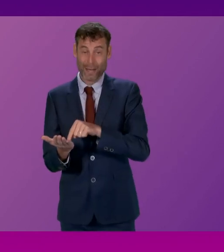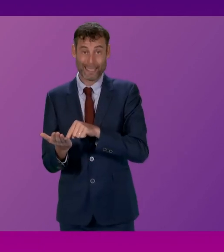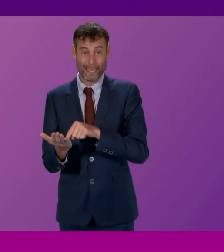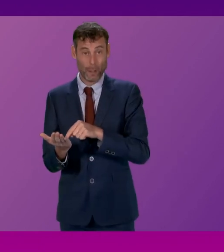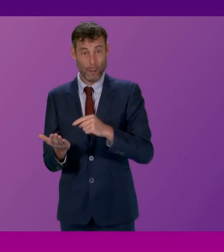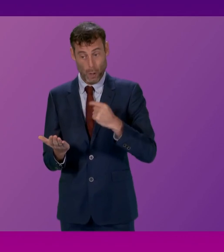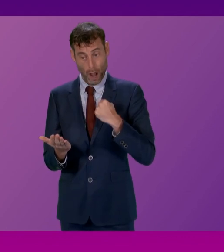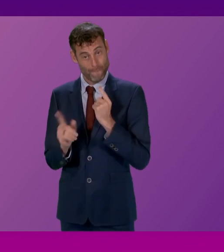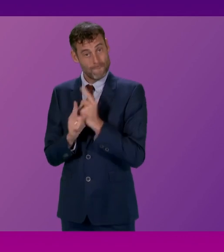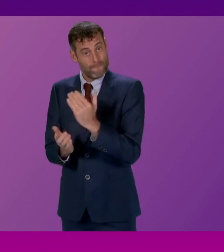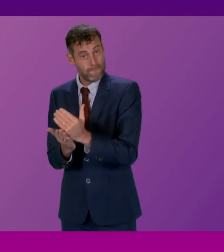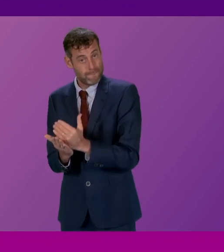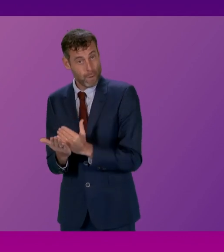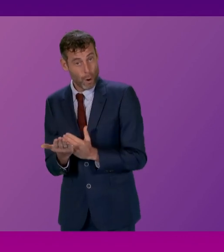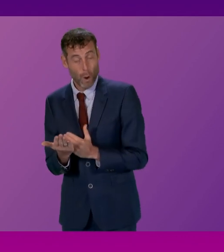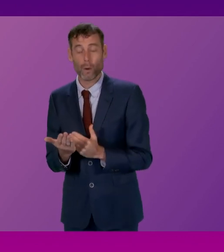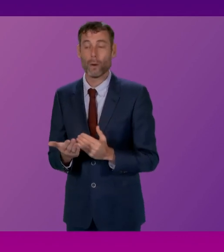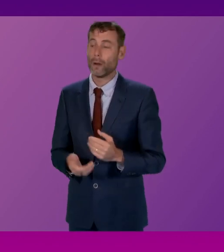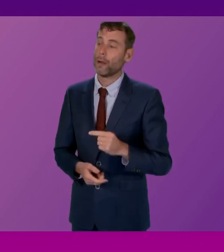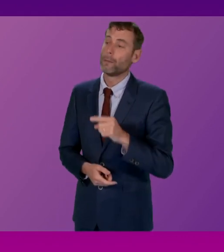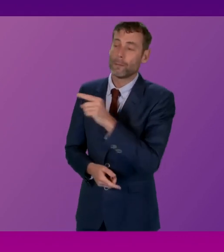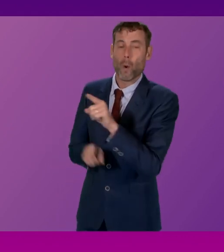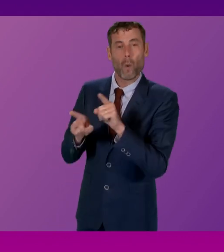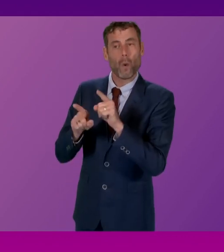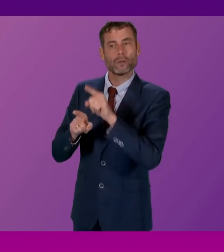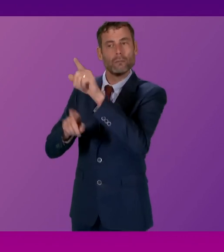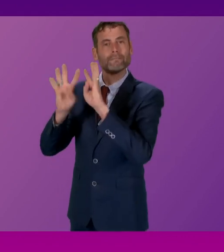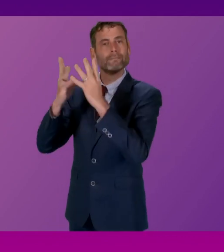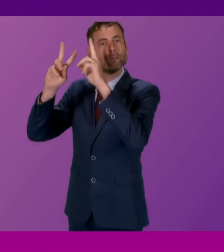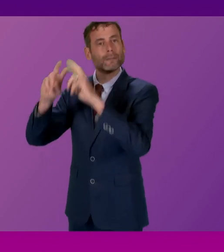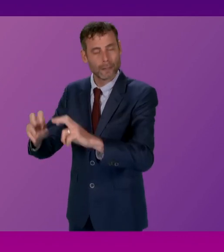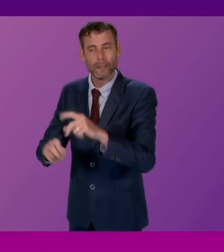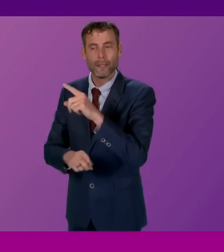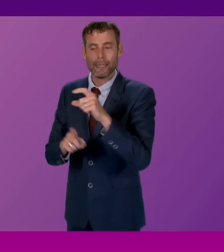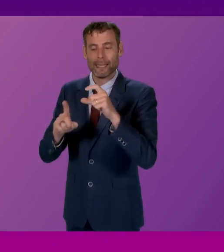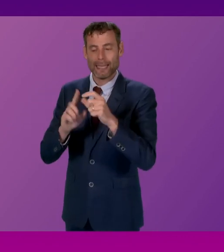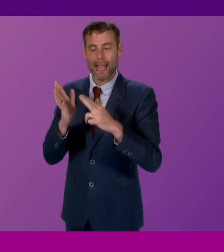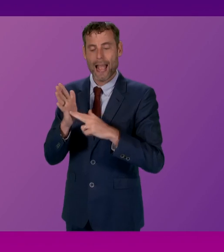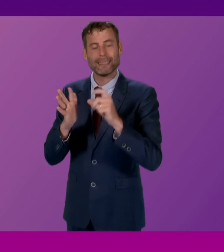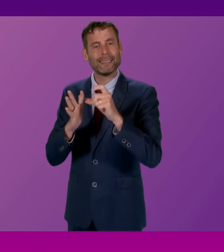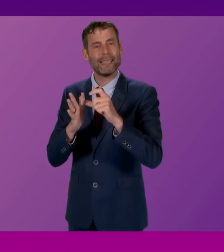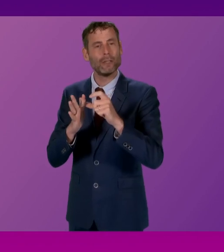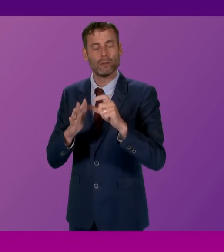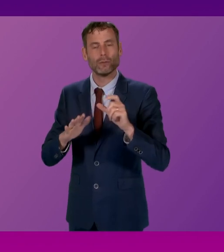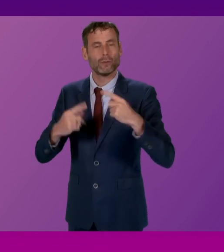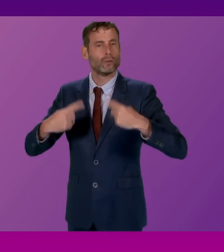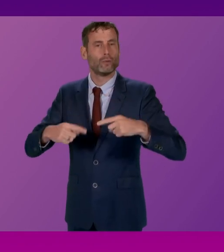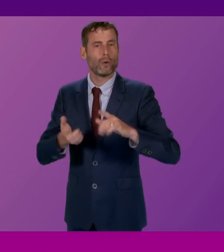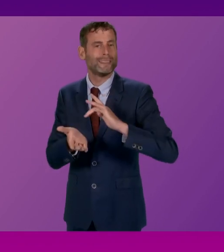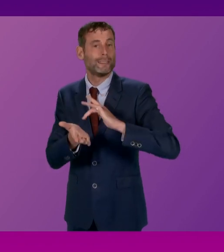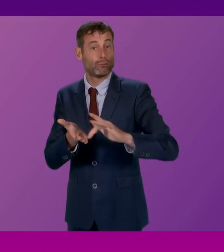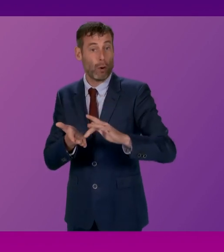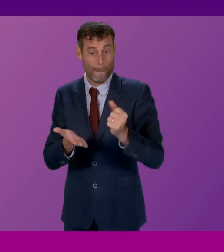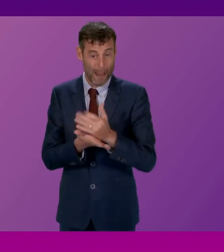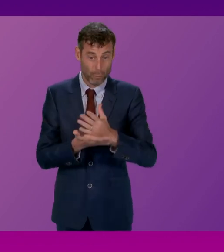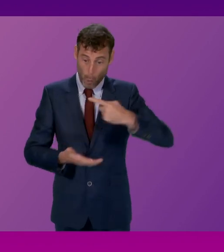on the back of this morning's comments from council is to make sure that the DNDN notice, do not destroy notice, has been fully complied with, not just by